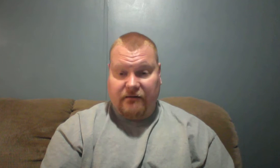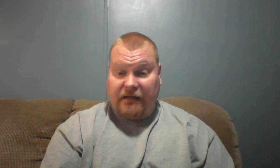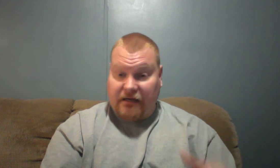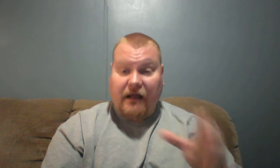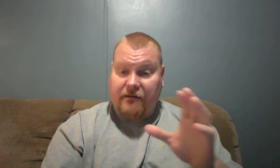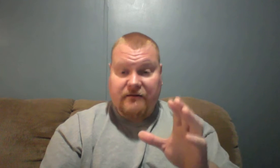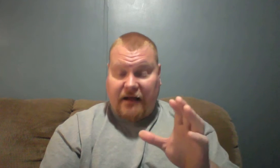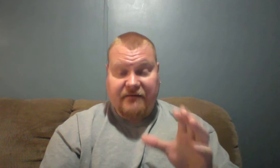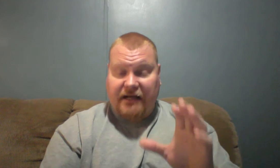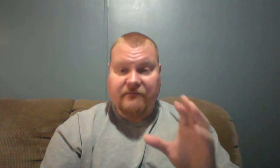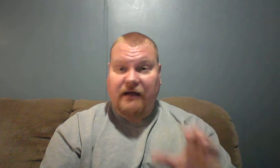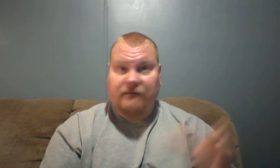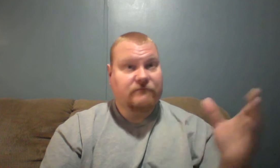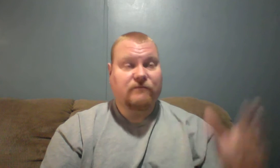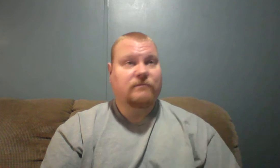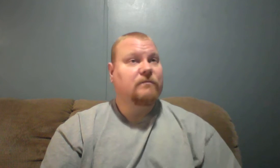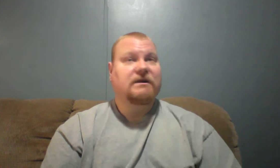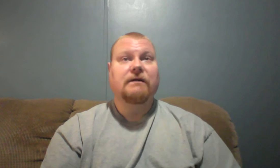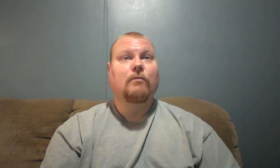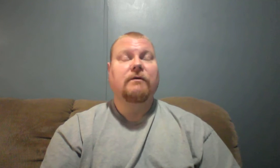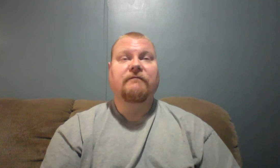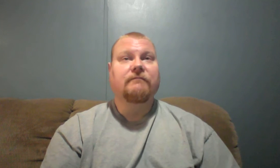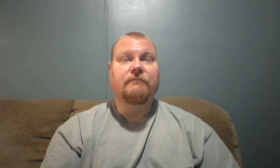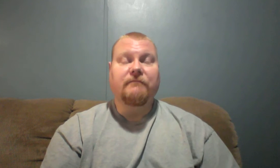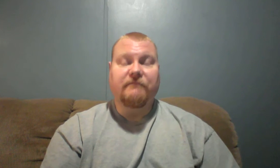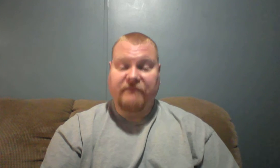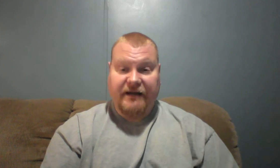And I think I've done one video